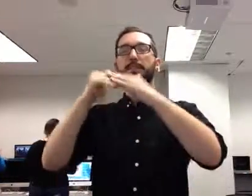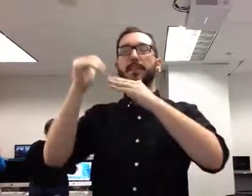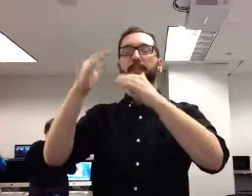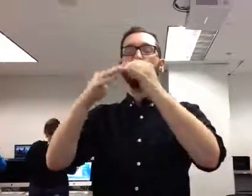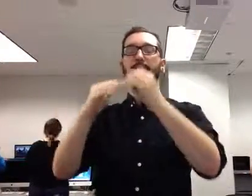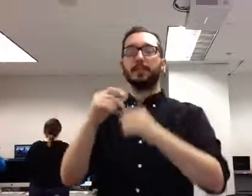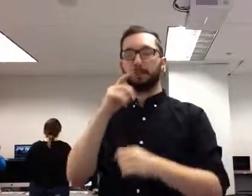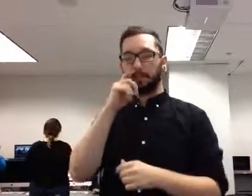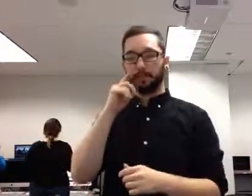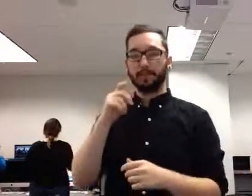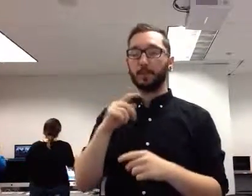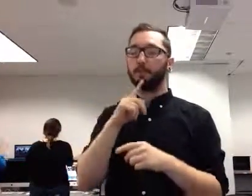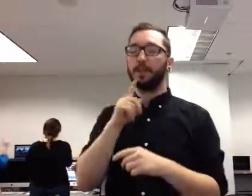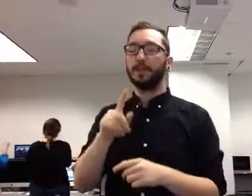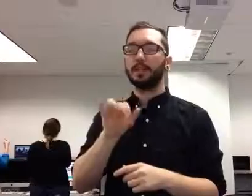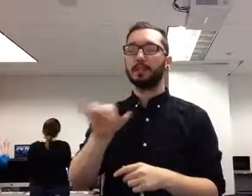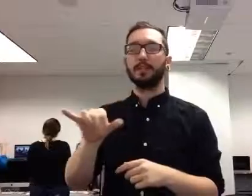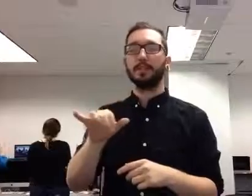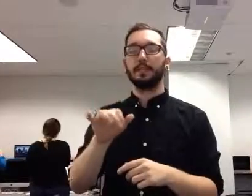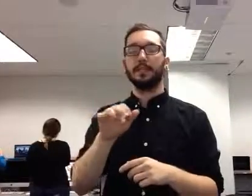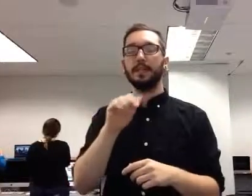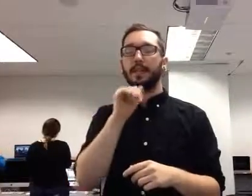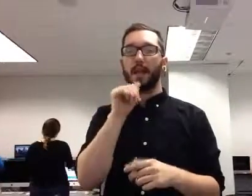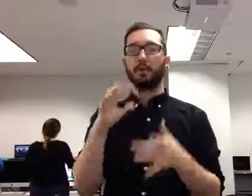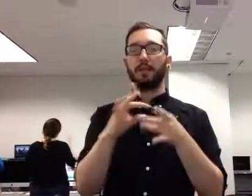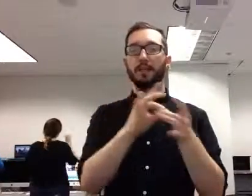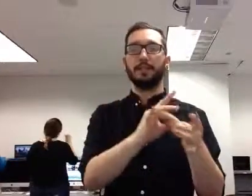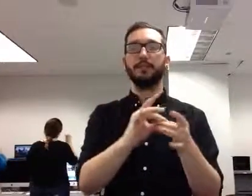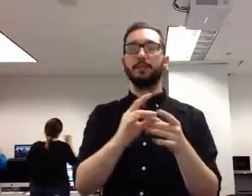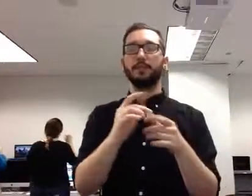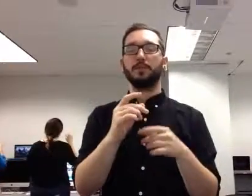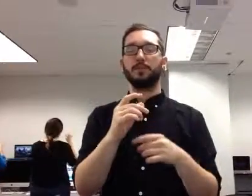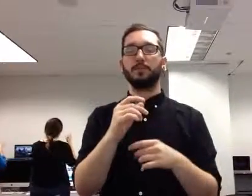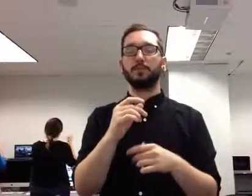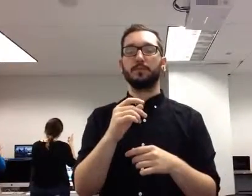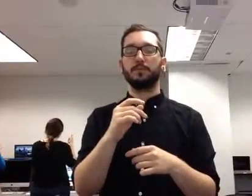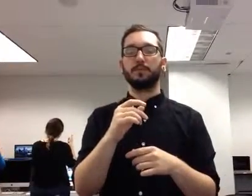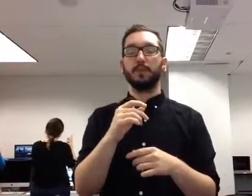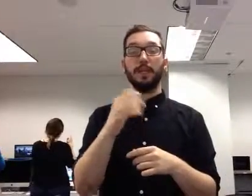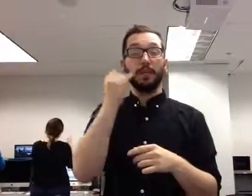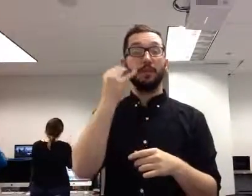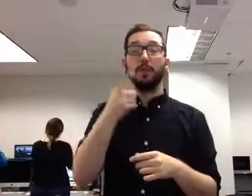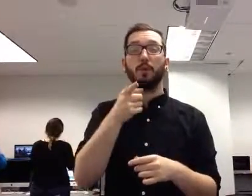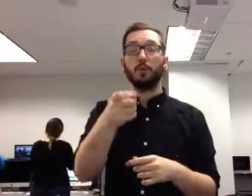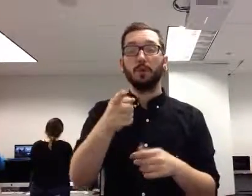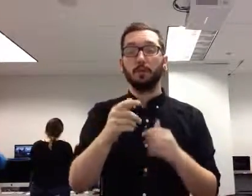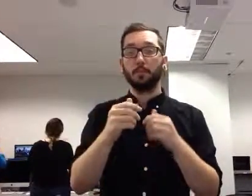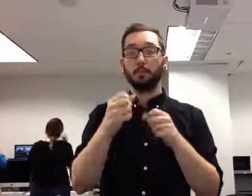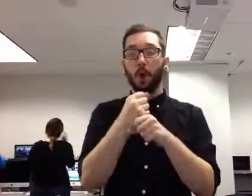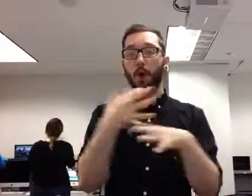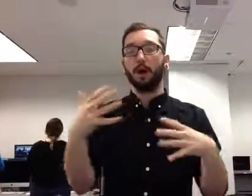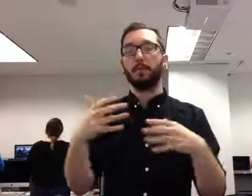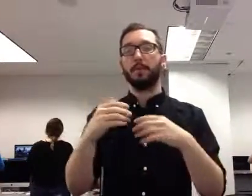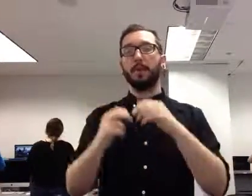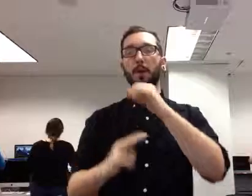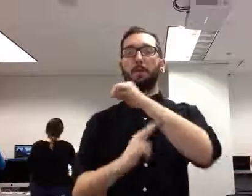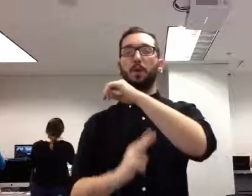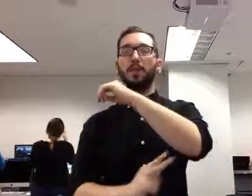the German forces. The Soviets did it themselves. I'm sure that they would say whether you blow up a bridge yourself to prevent the Germans from